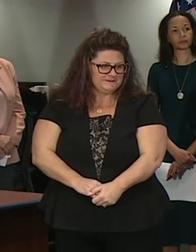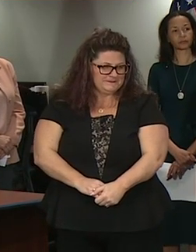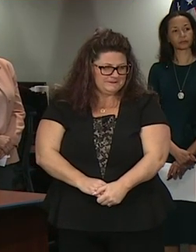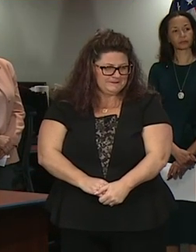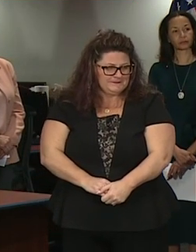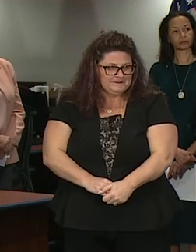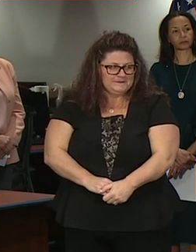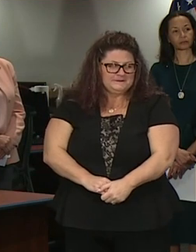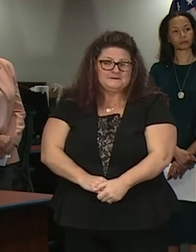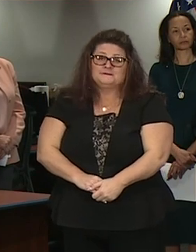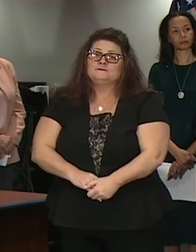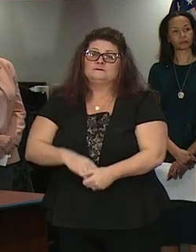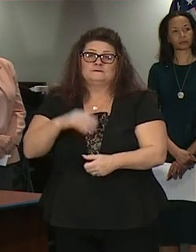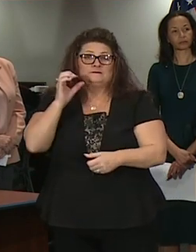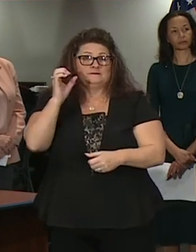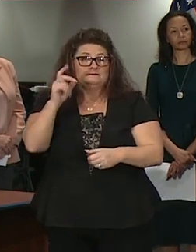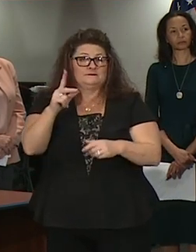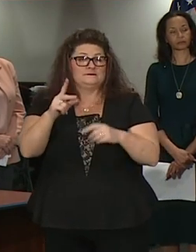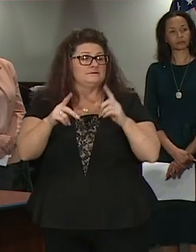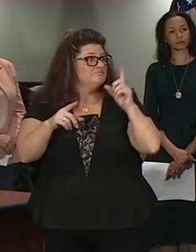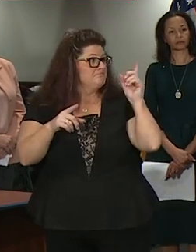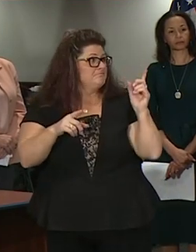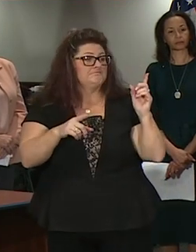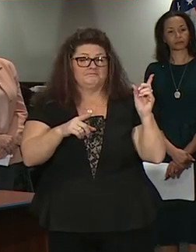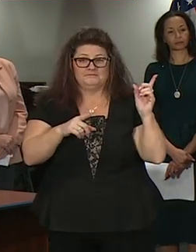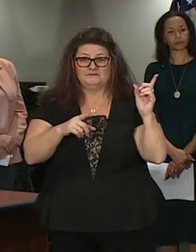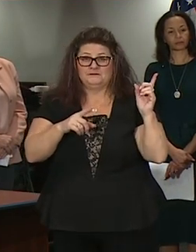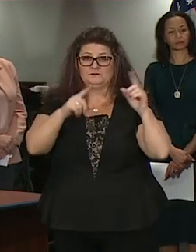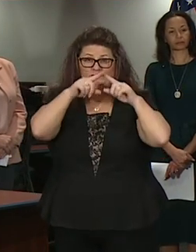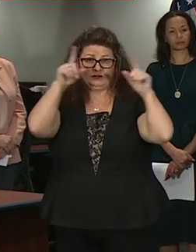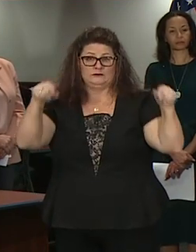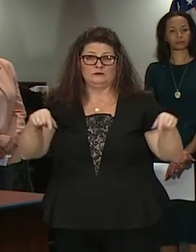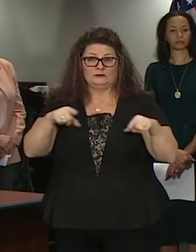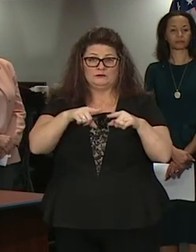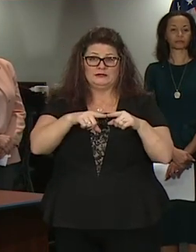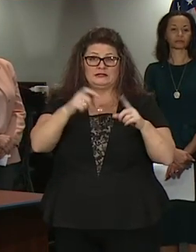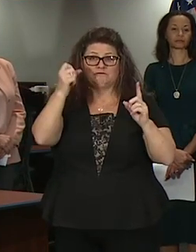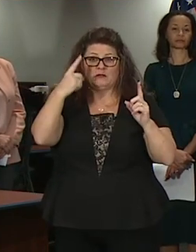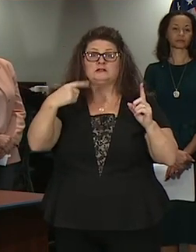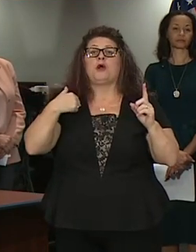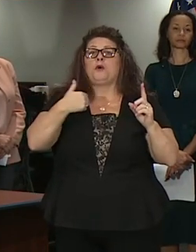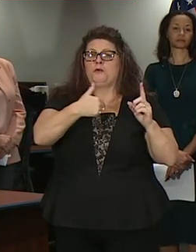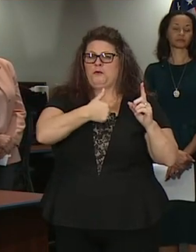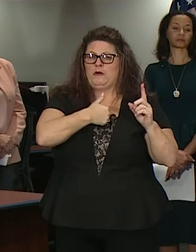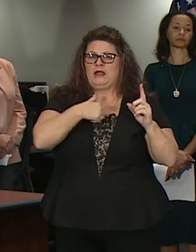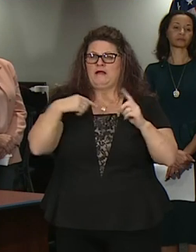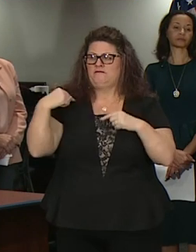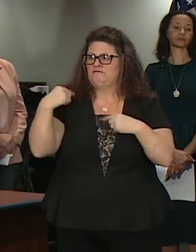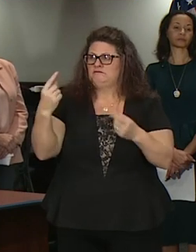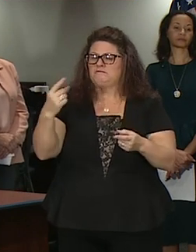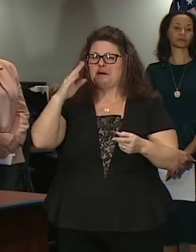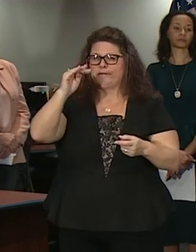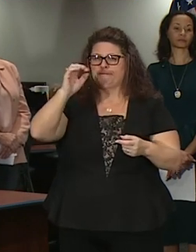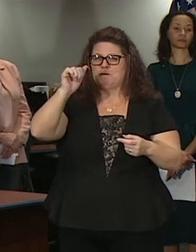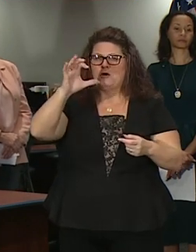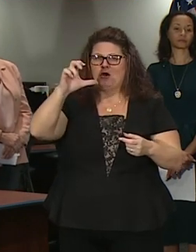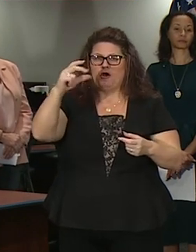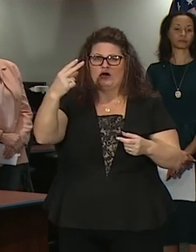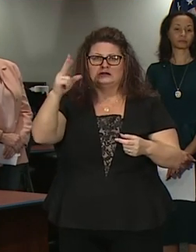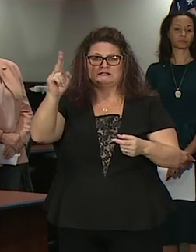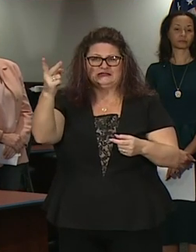this is the to summarize these are actions that we've taken since March the second